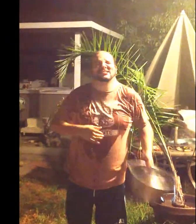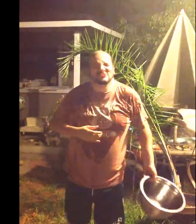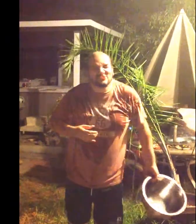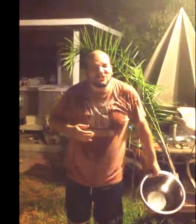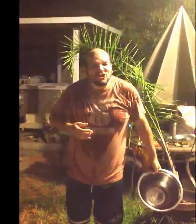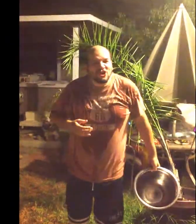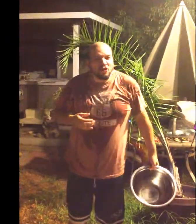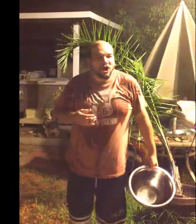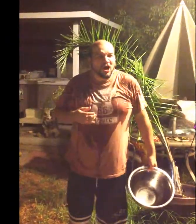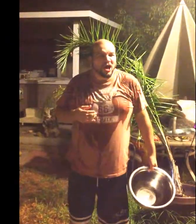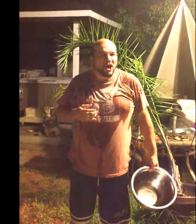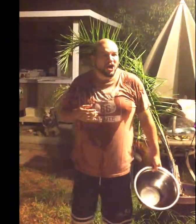Woo!